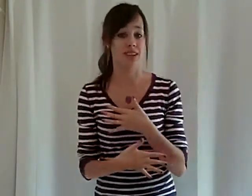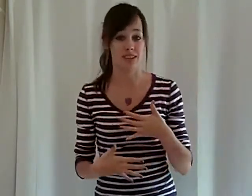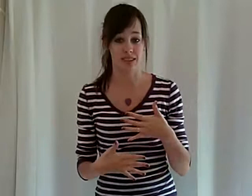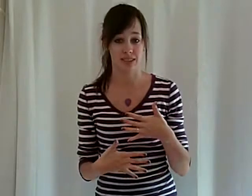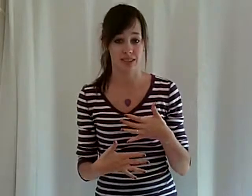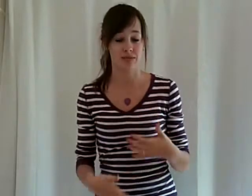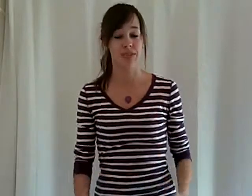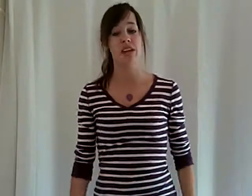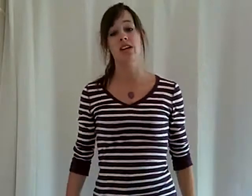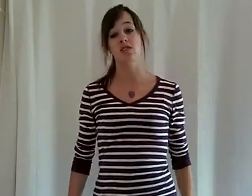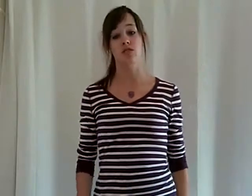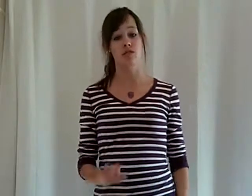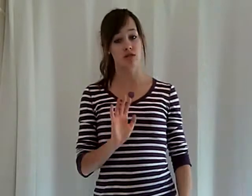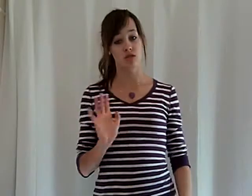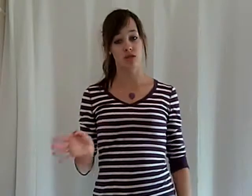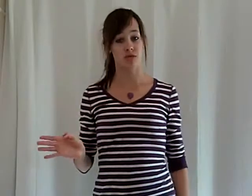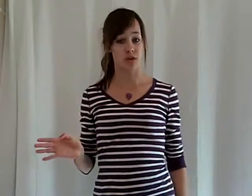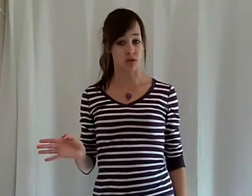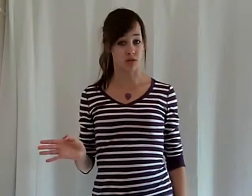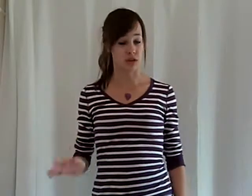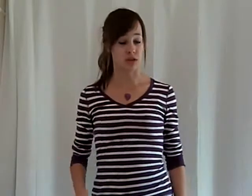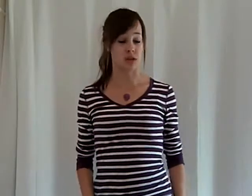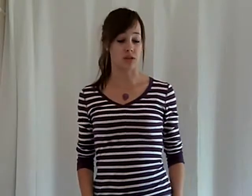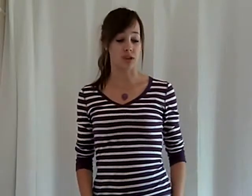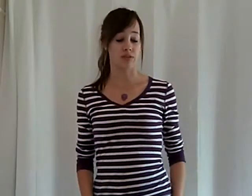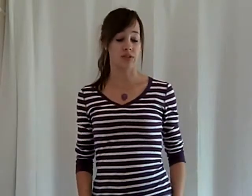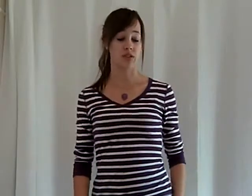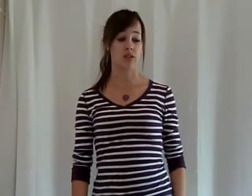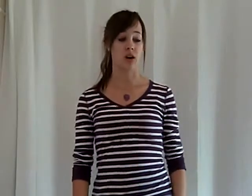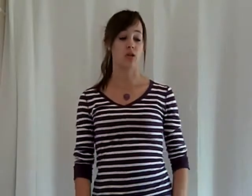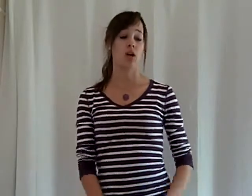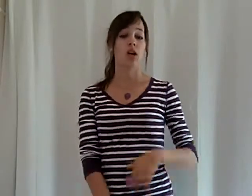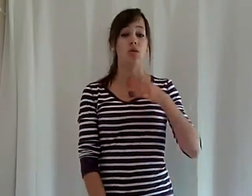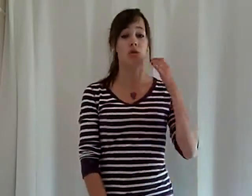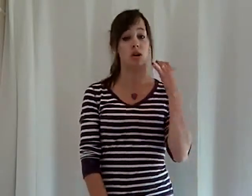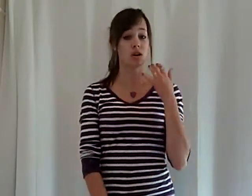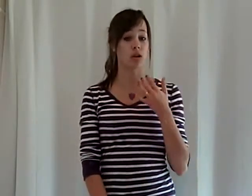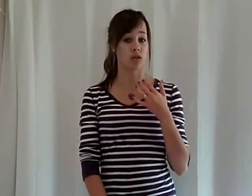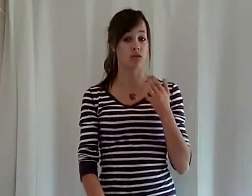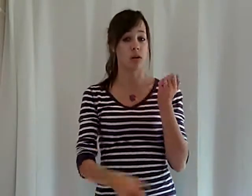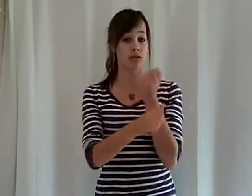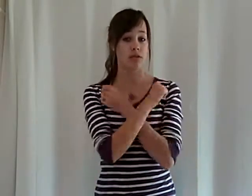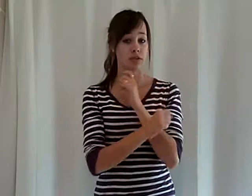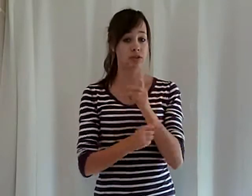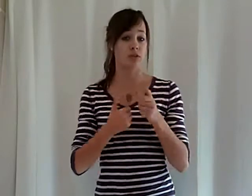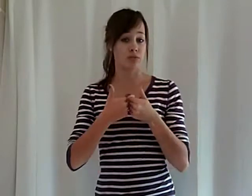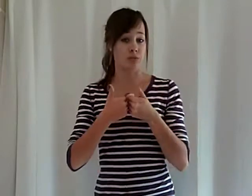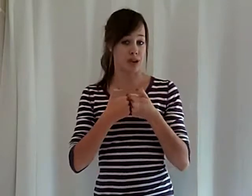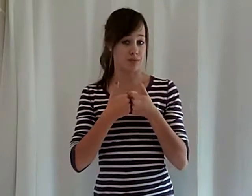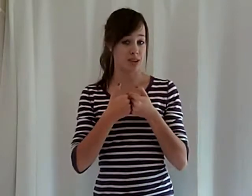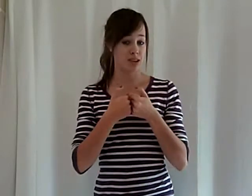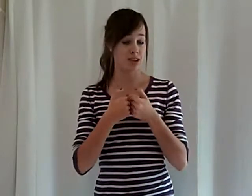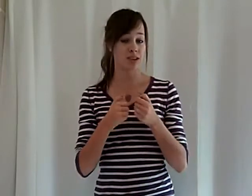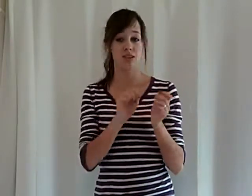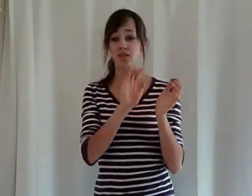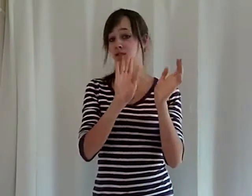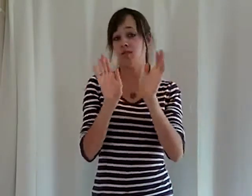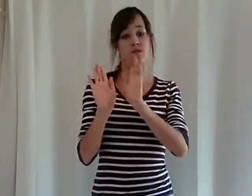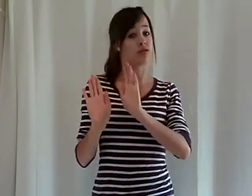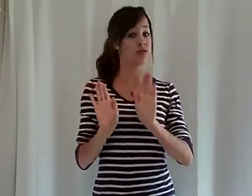this. So you choose either one of those ways you want to do it. So, whoa, oh, I'm feeling you, baby. Don't